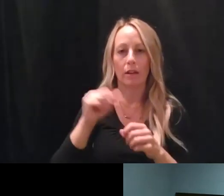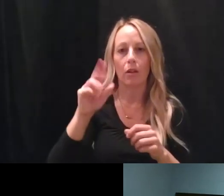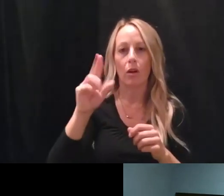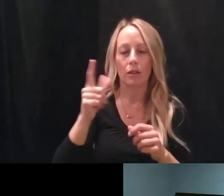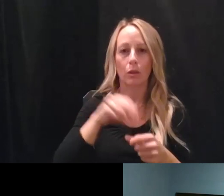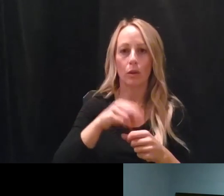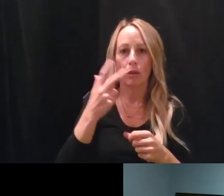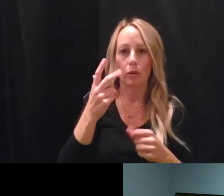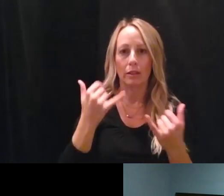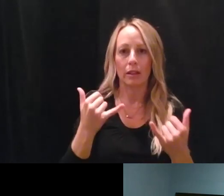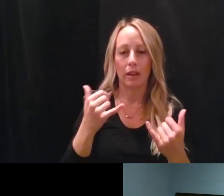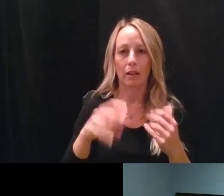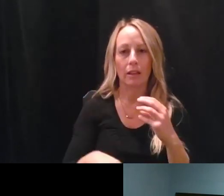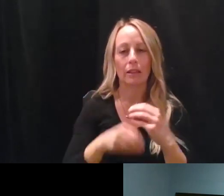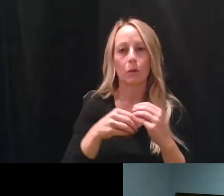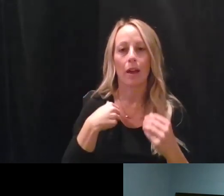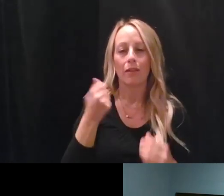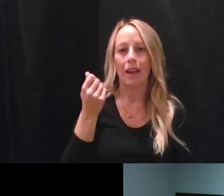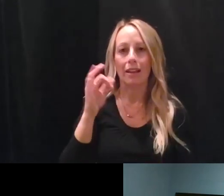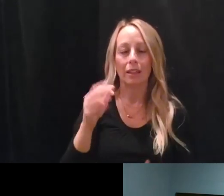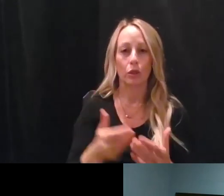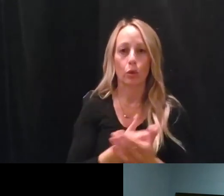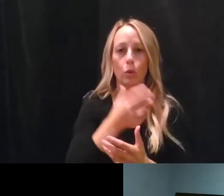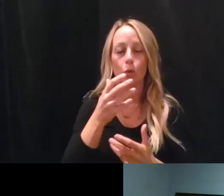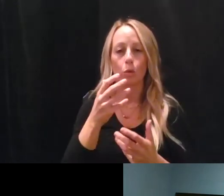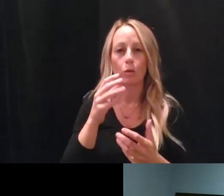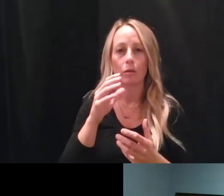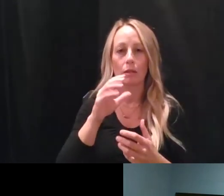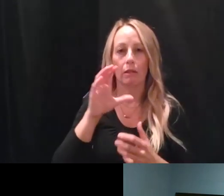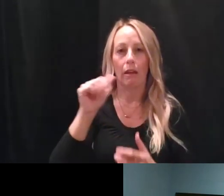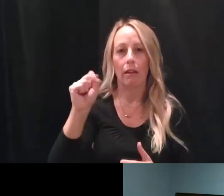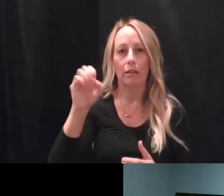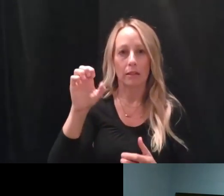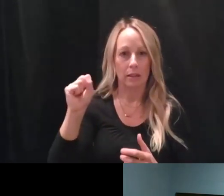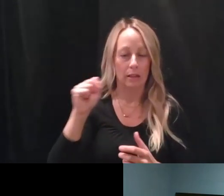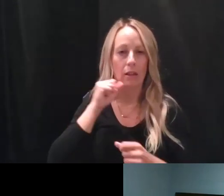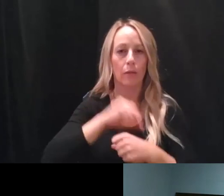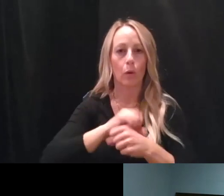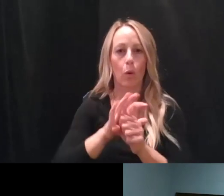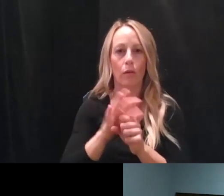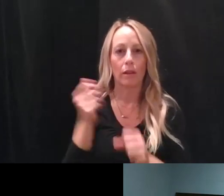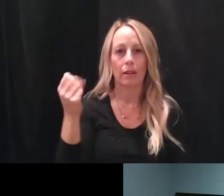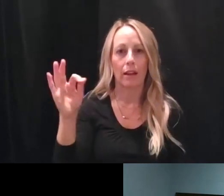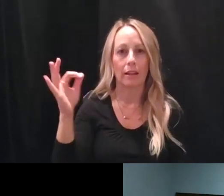we also have 19 additional new cases of COVID-19, and